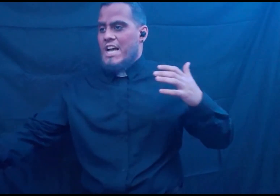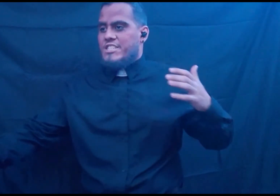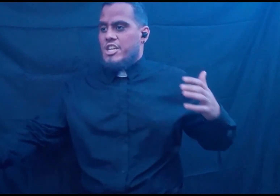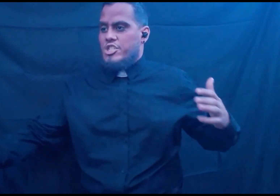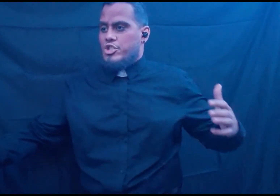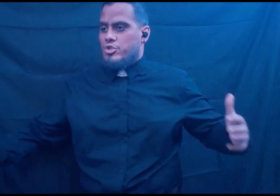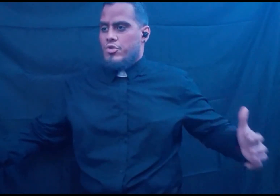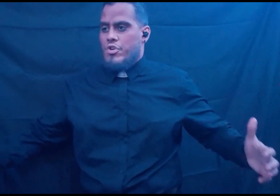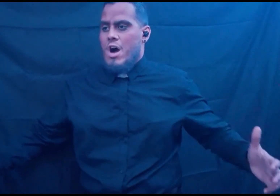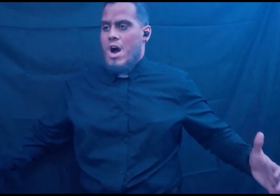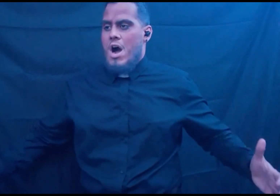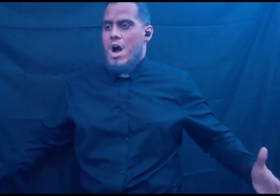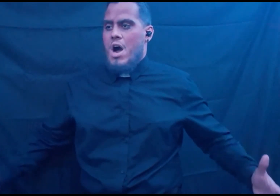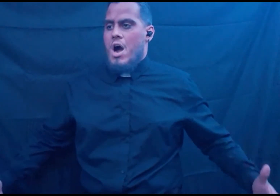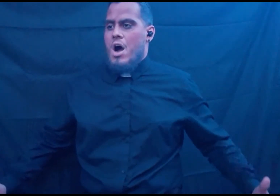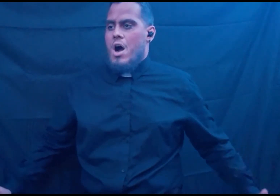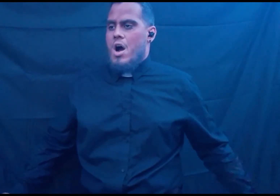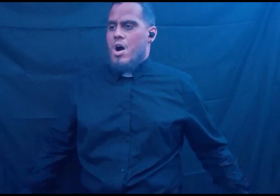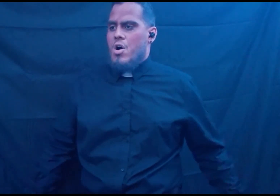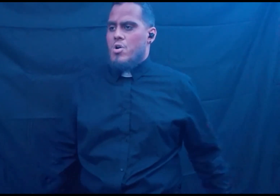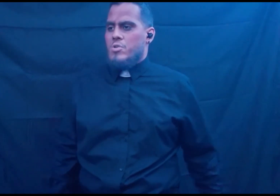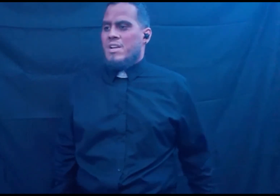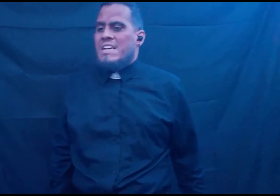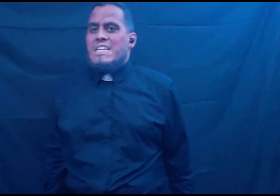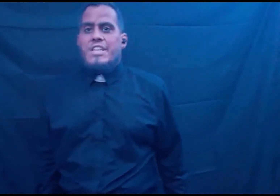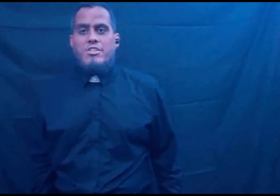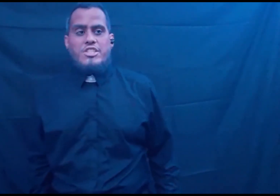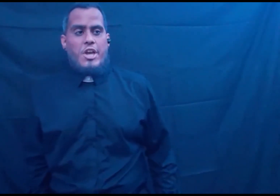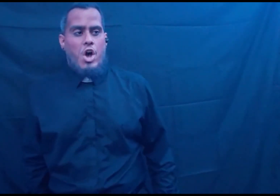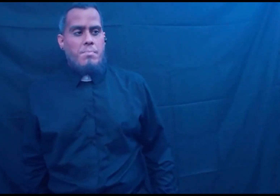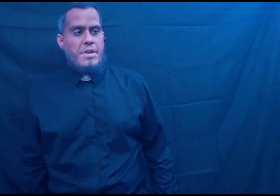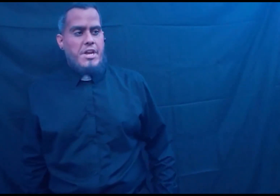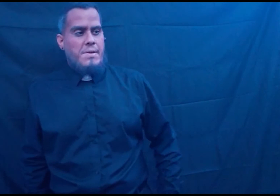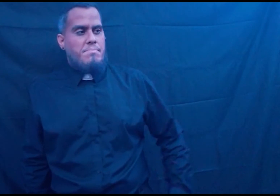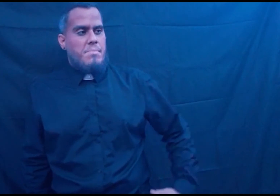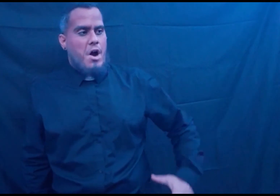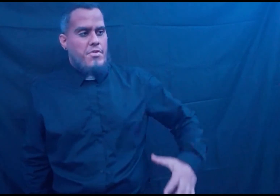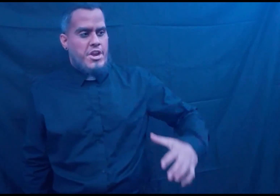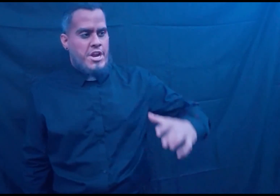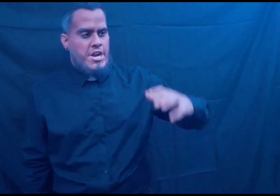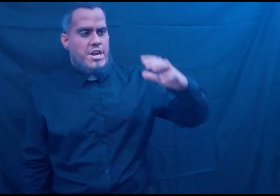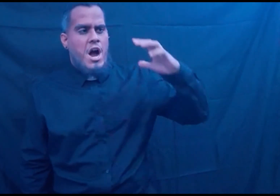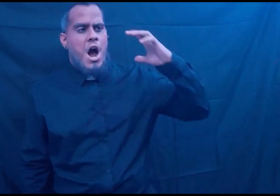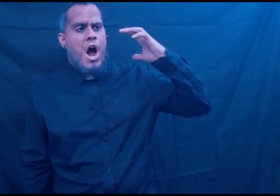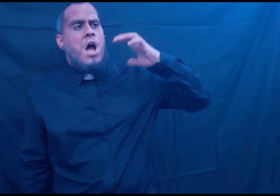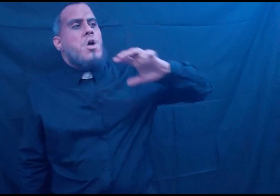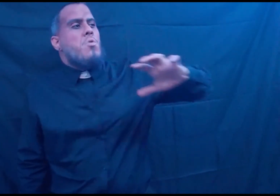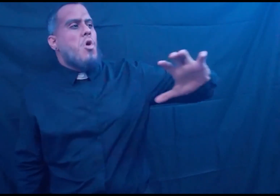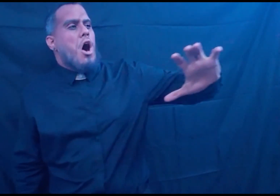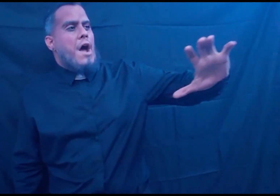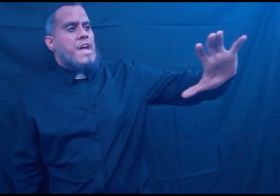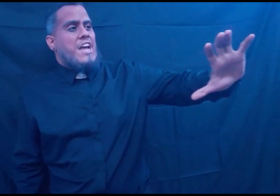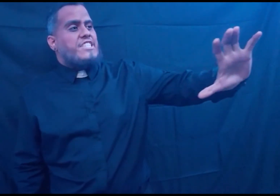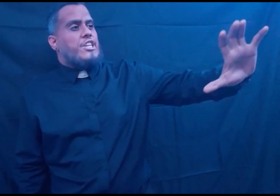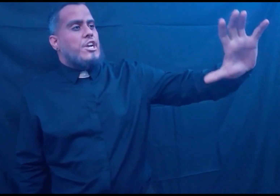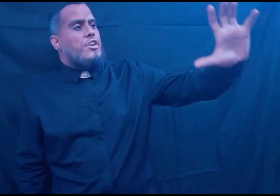sages proud, Then tell me, Maria, why I see her